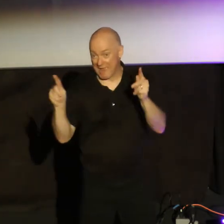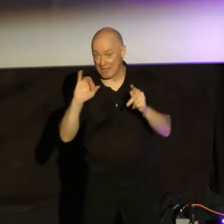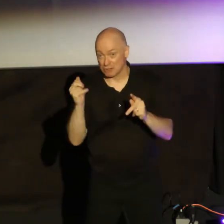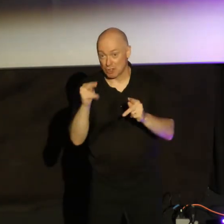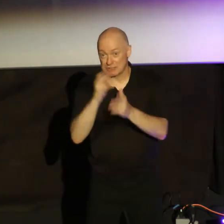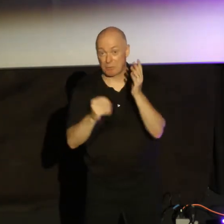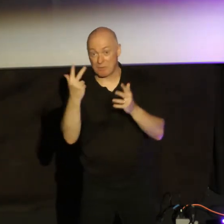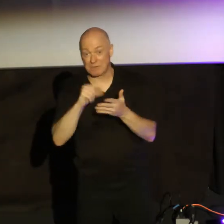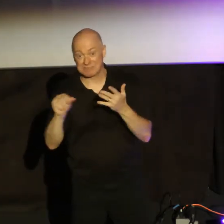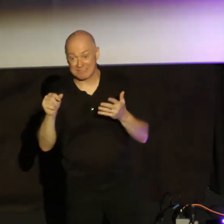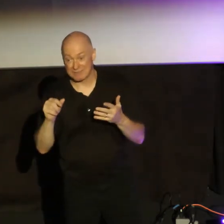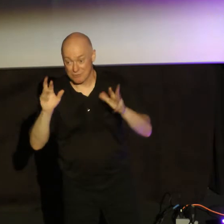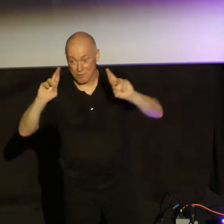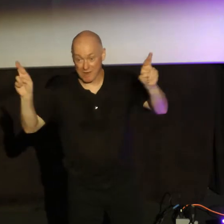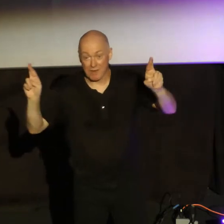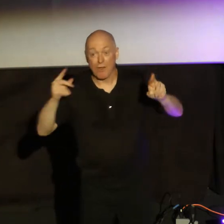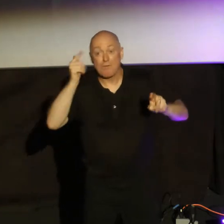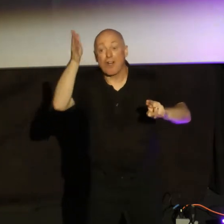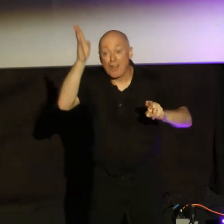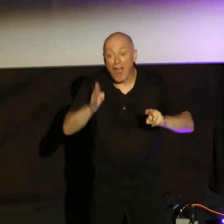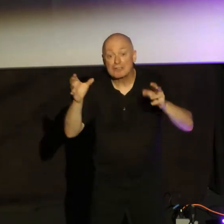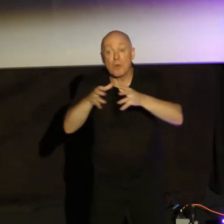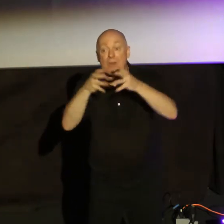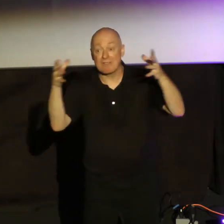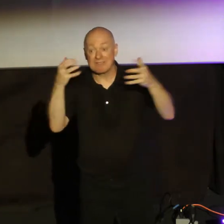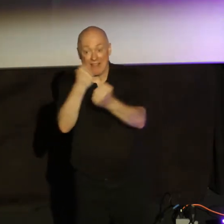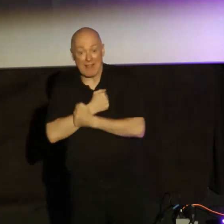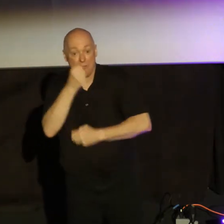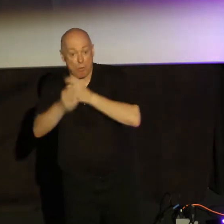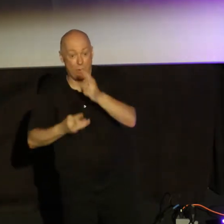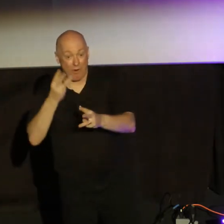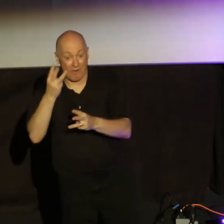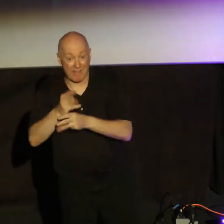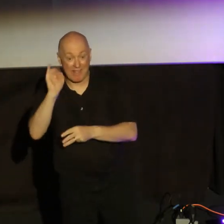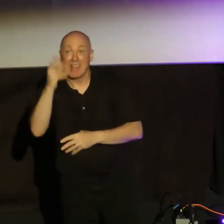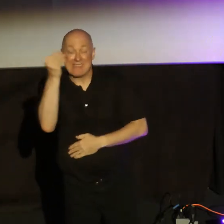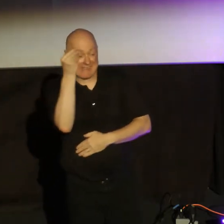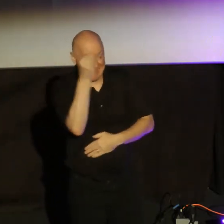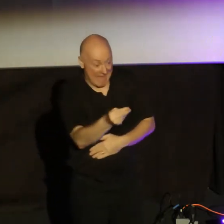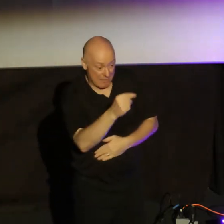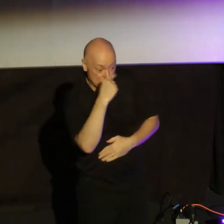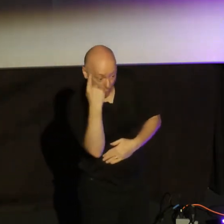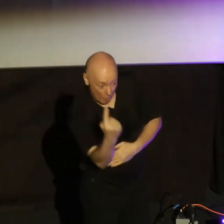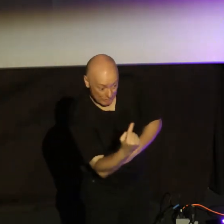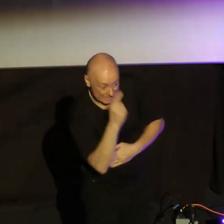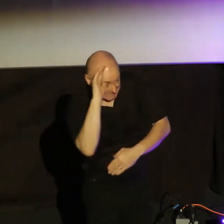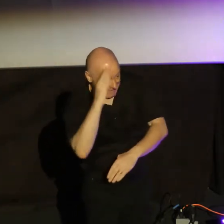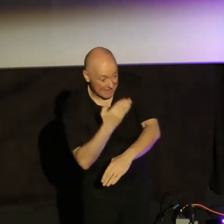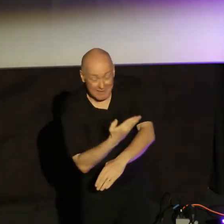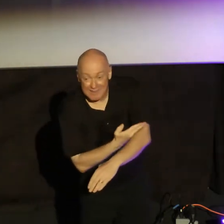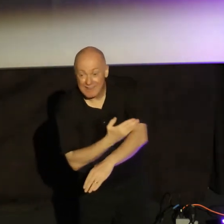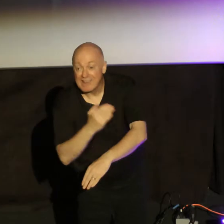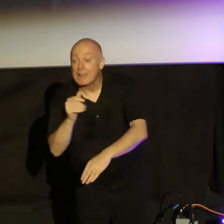.16. Let's see if we can do it. For God so loved the world that he gave his only son that